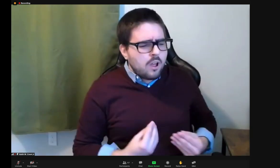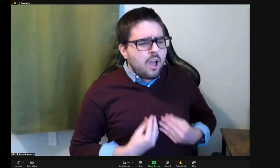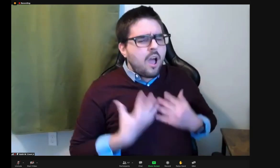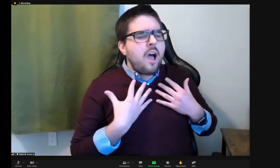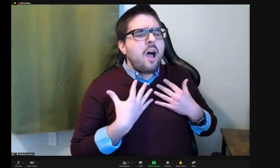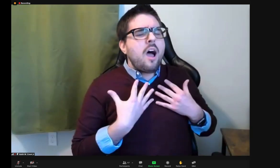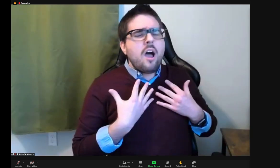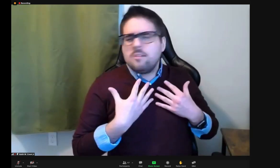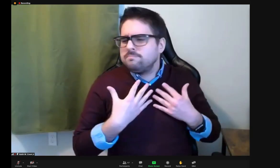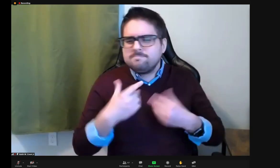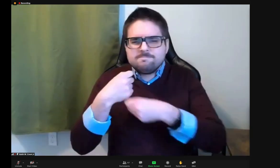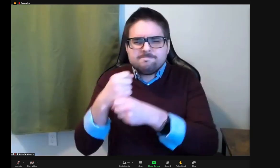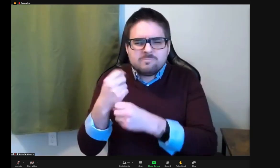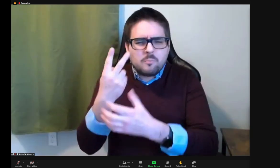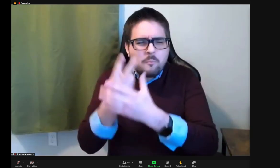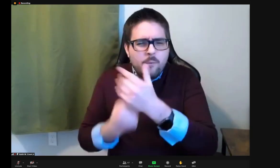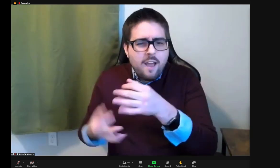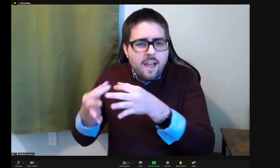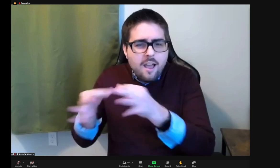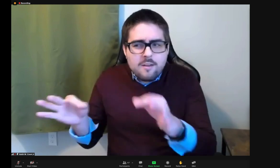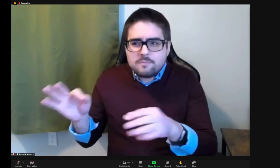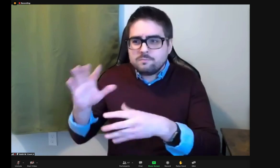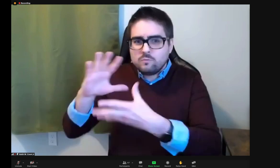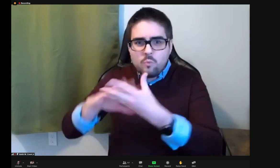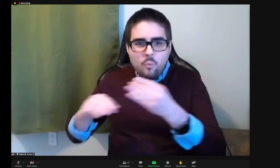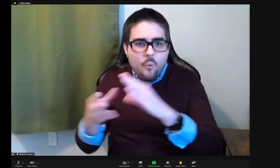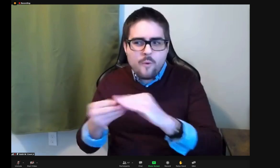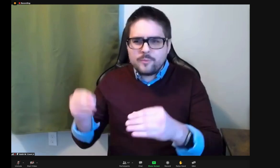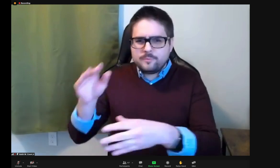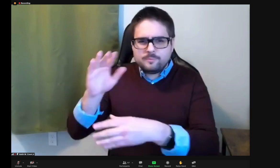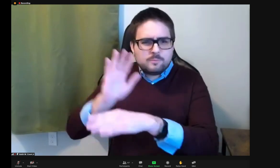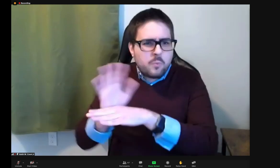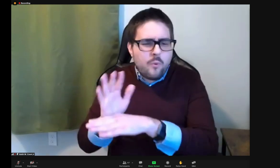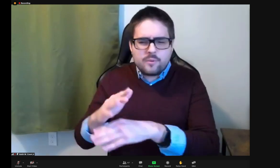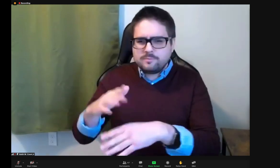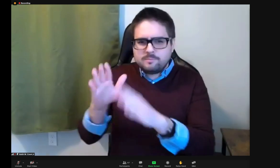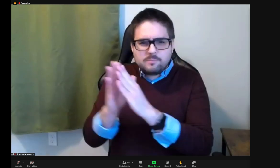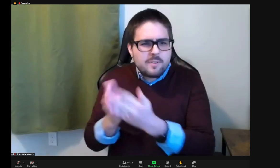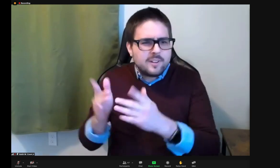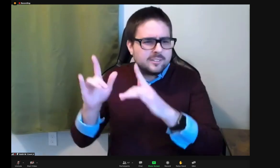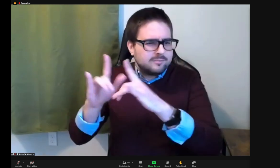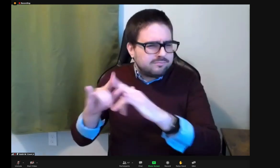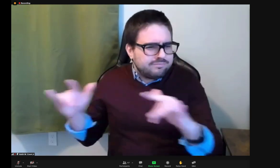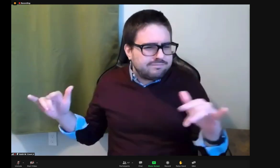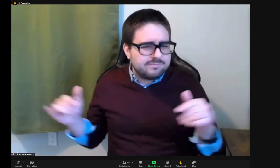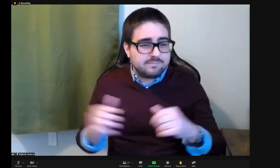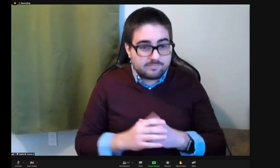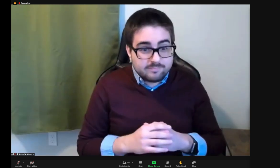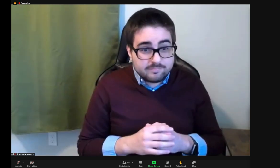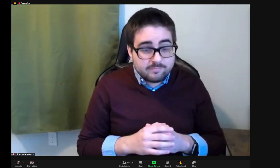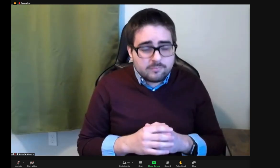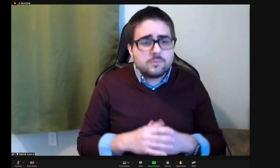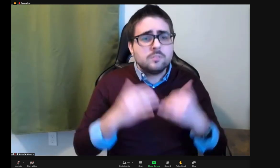We hope that this series will continue to inspire the creation of more bilingual stories, books, and films.